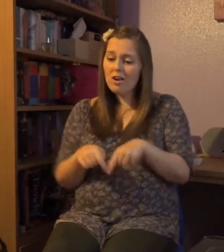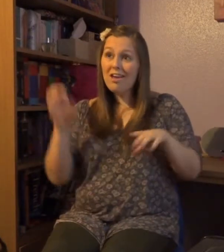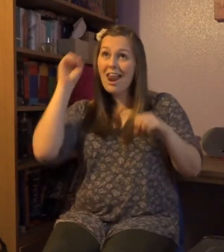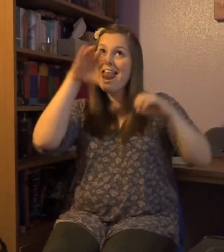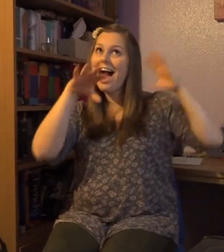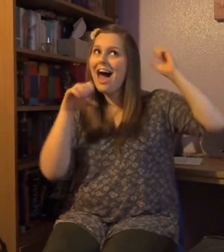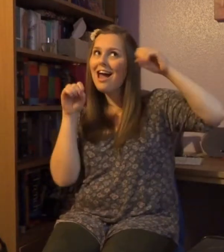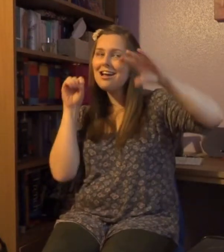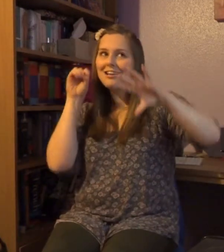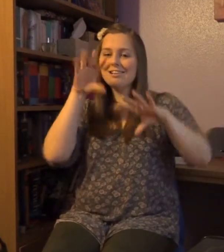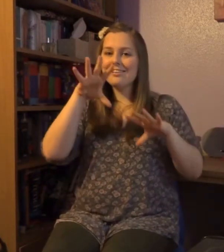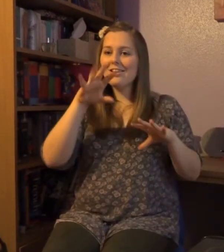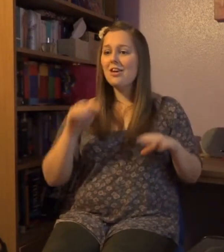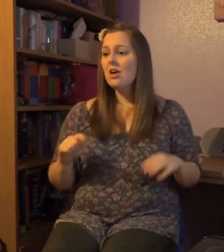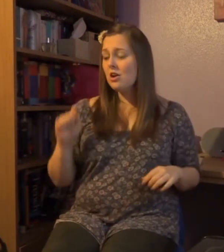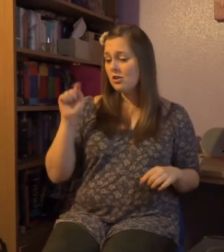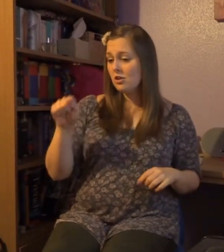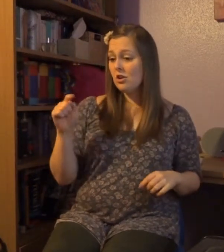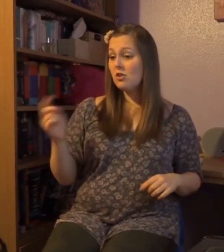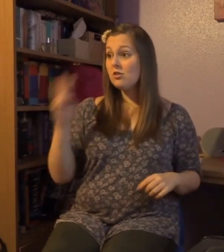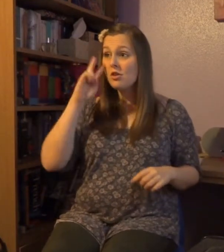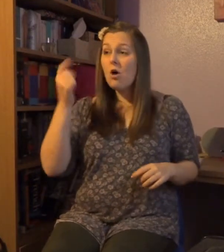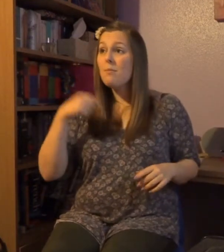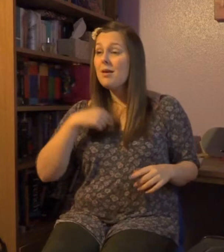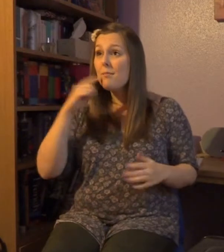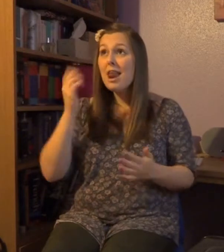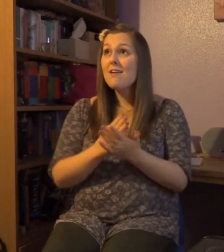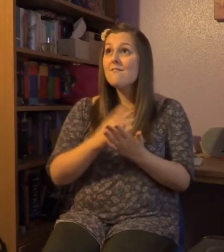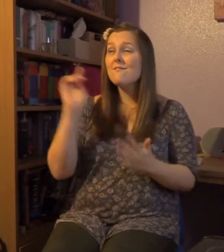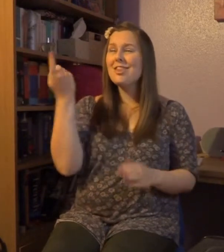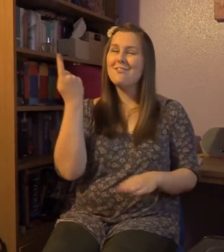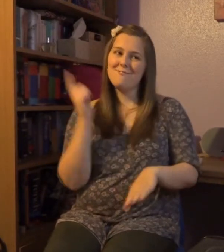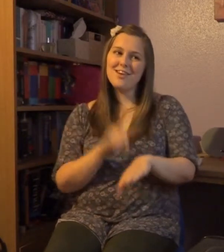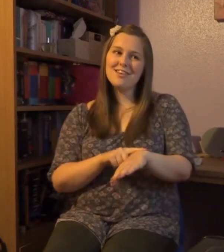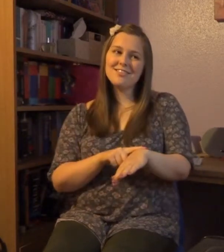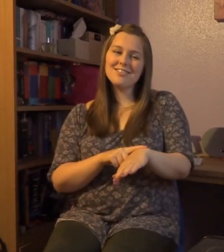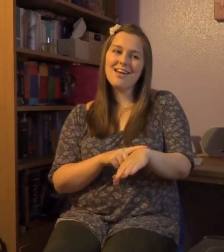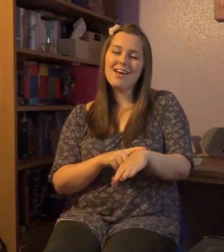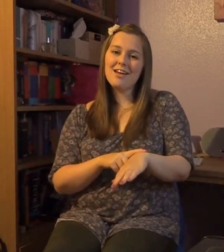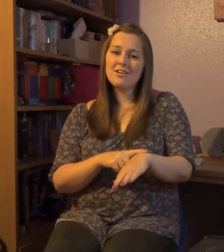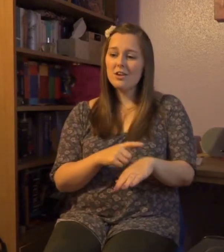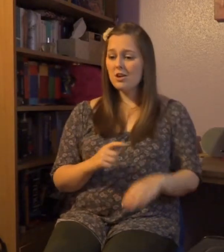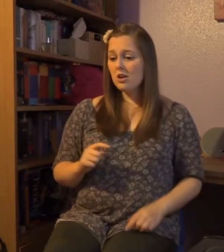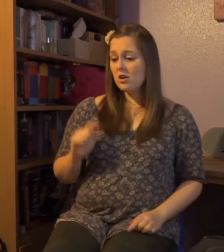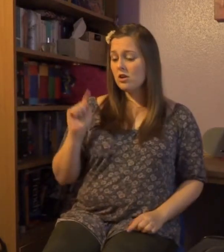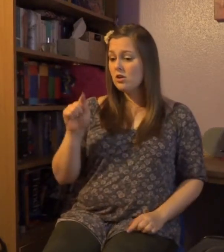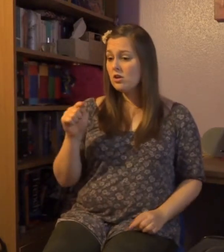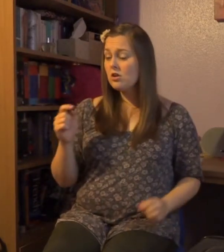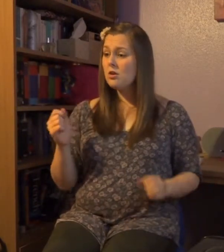lights on the water? You saw me start to believe for the first time You made a rebel